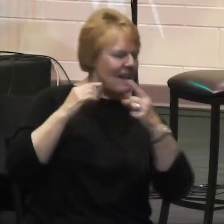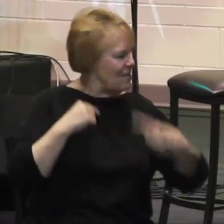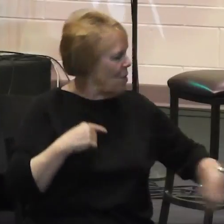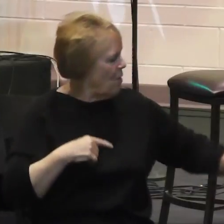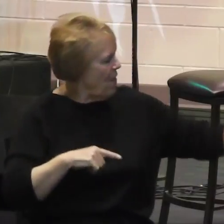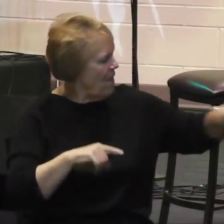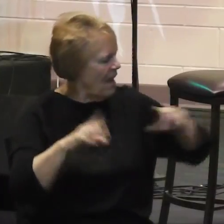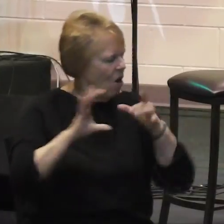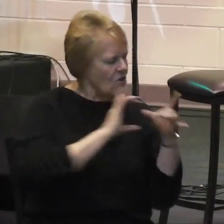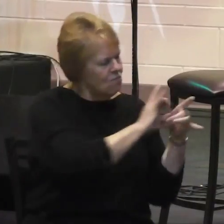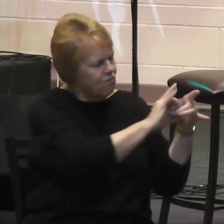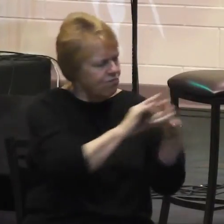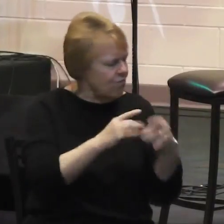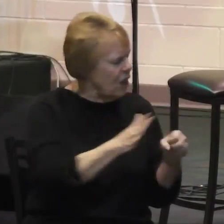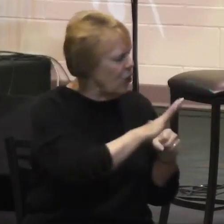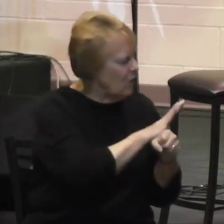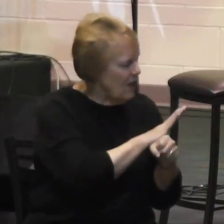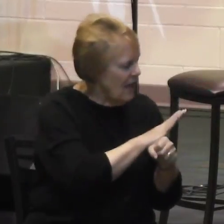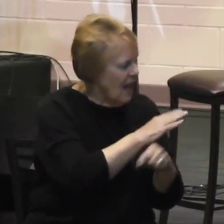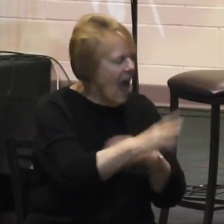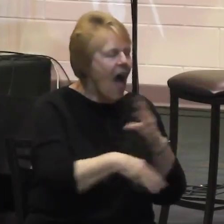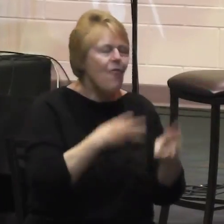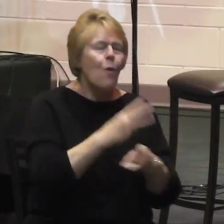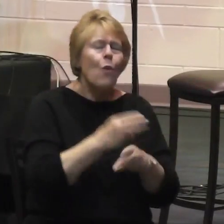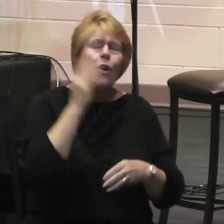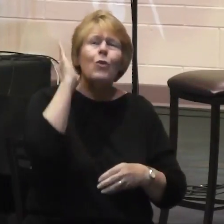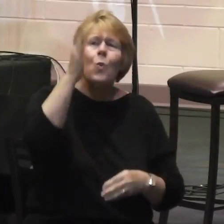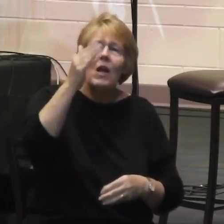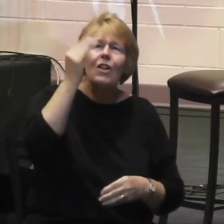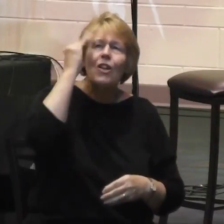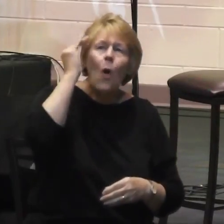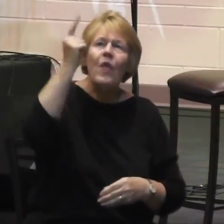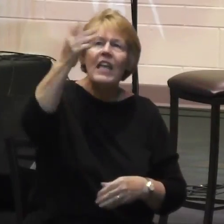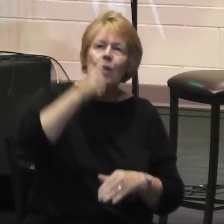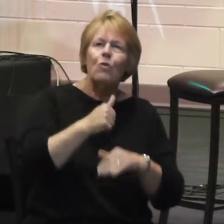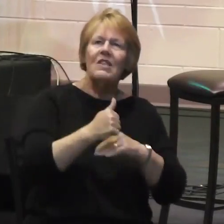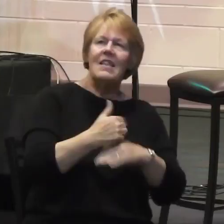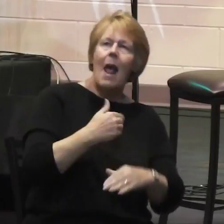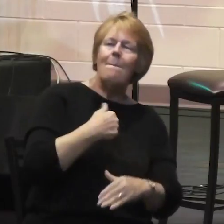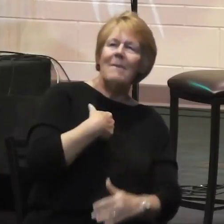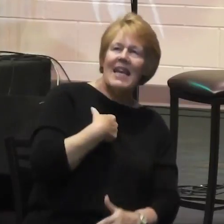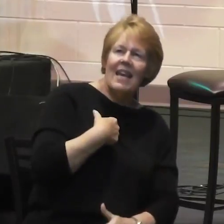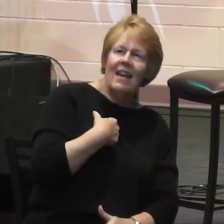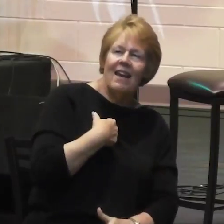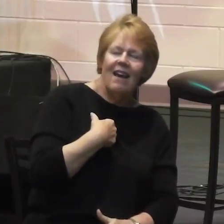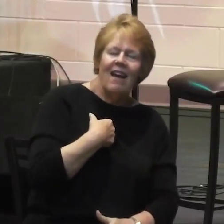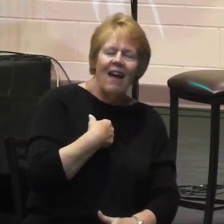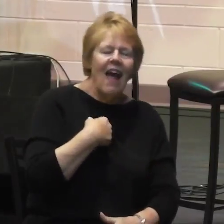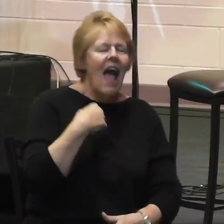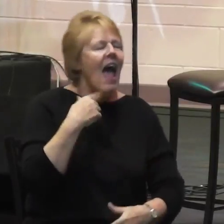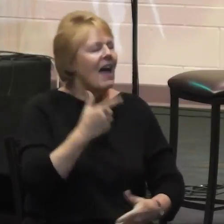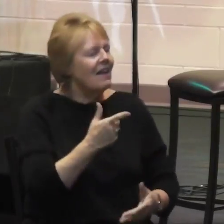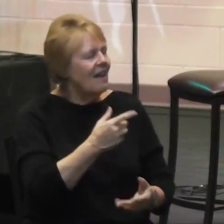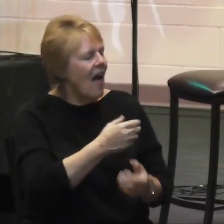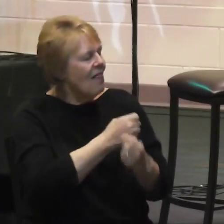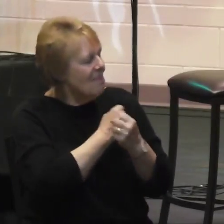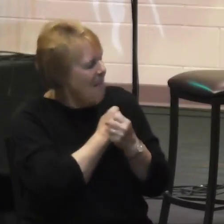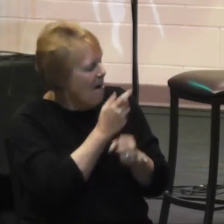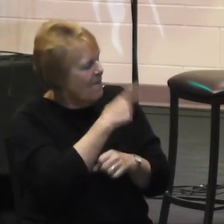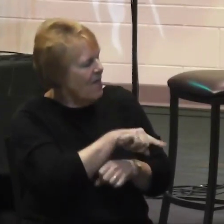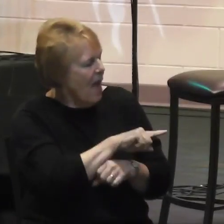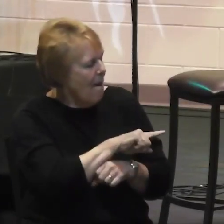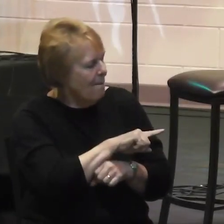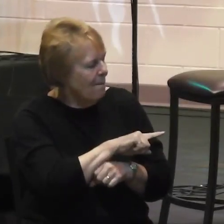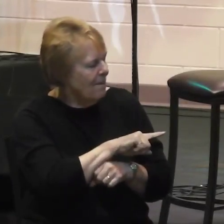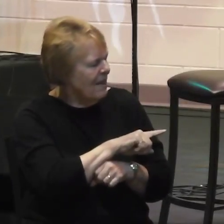unity. Then the world will know I that you sent me and have loved them even as you have loved